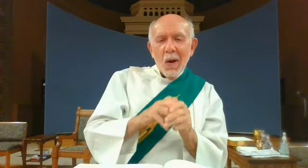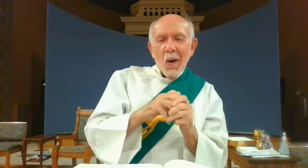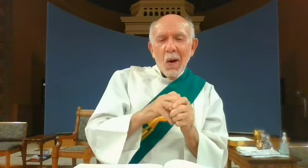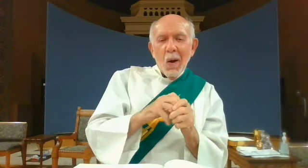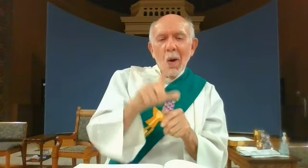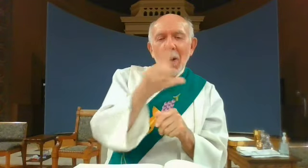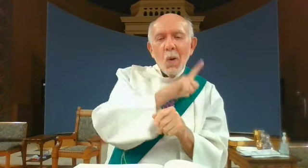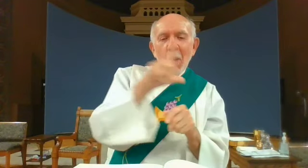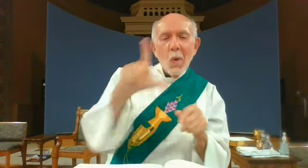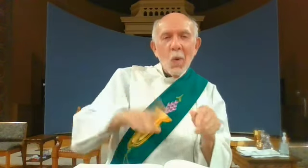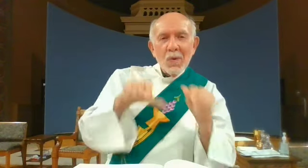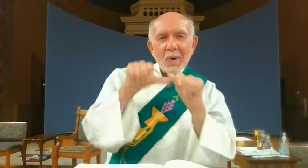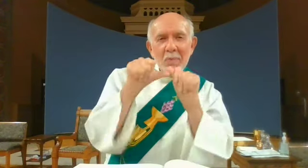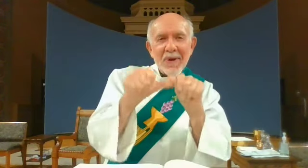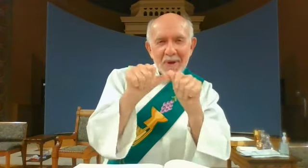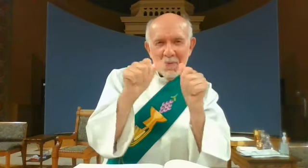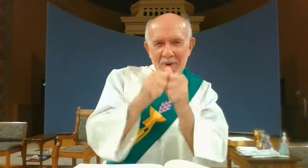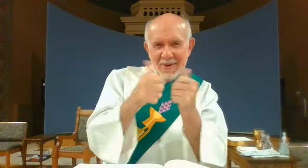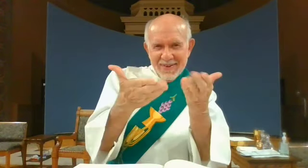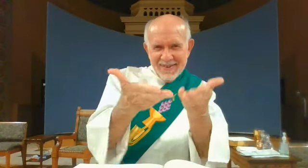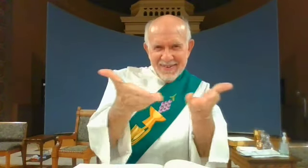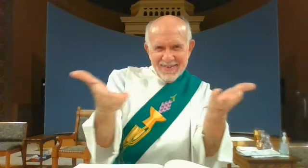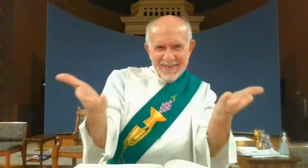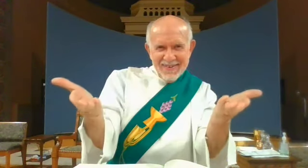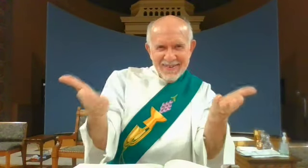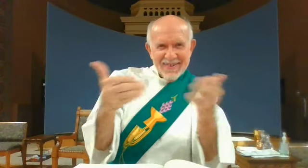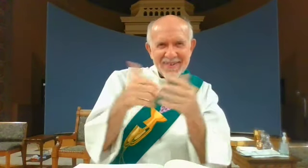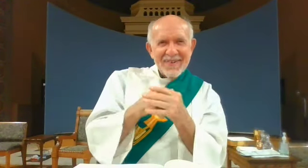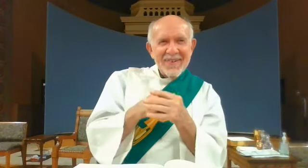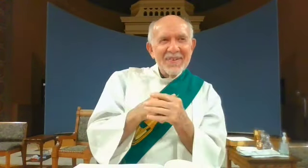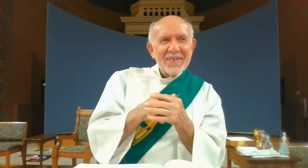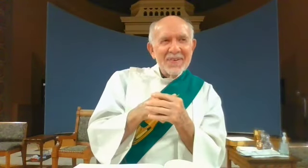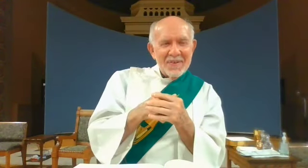the Lord be with you and with your spirit